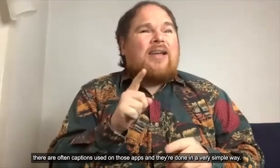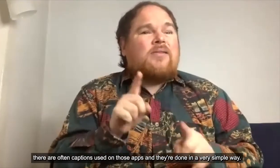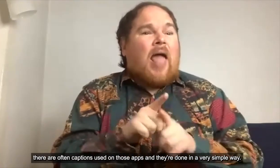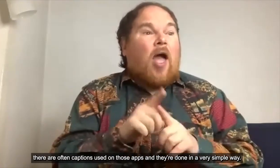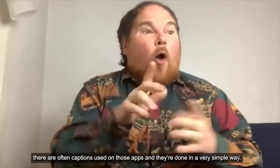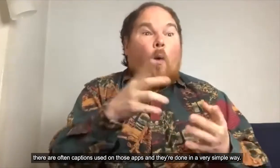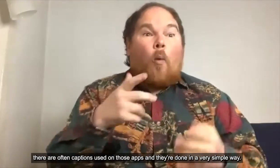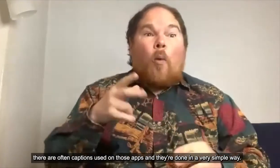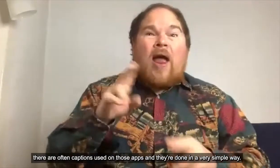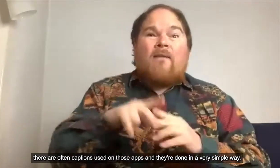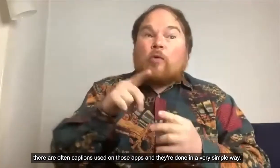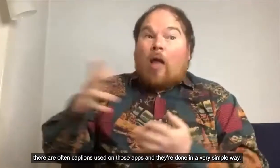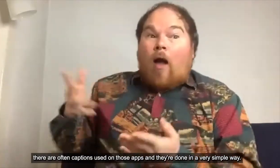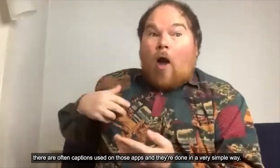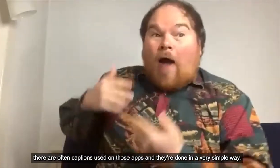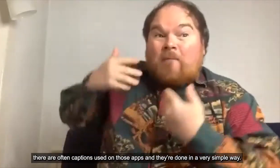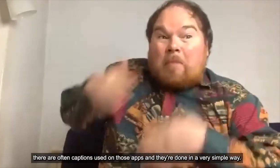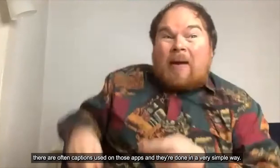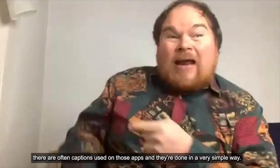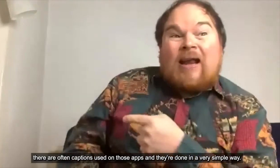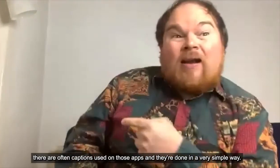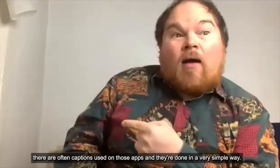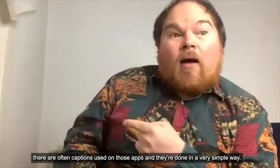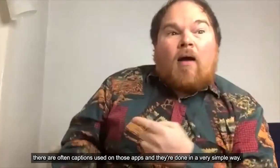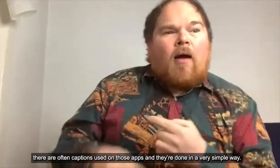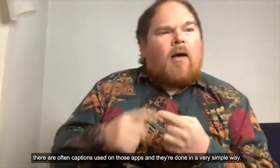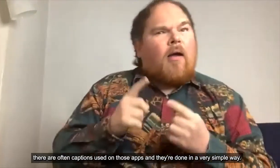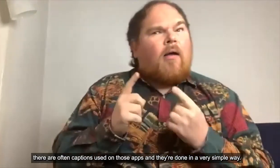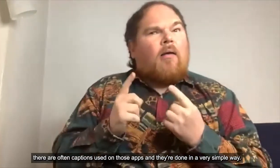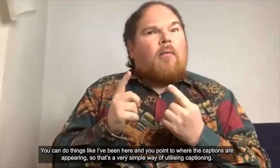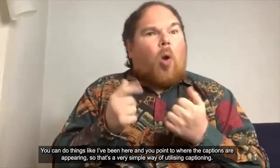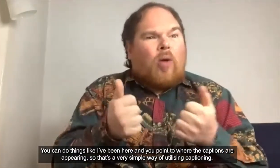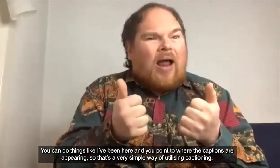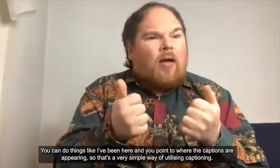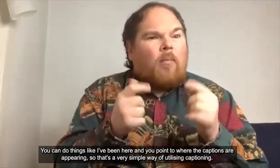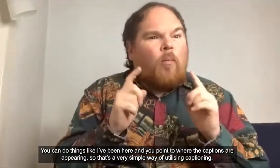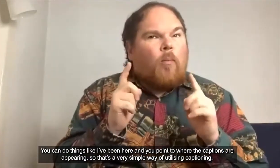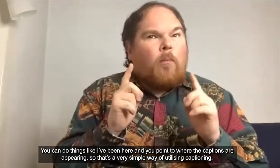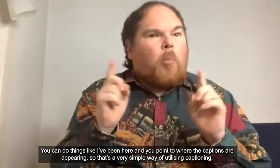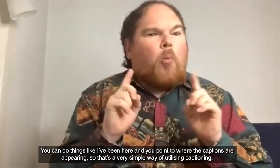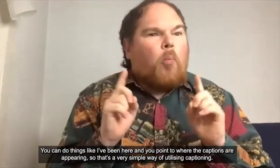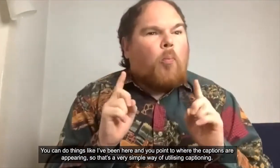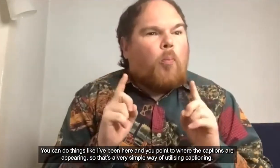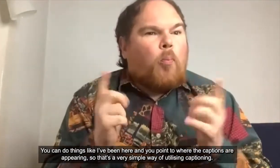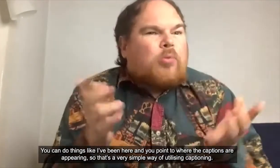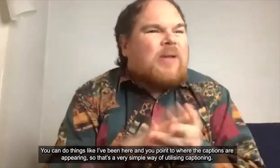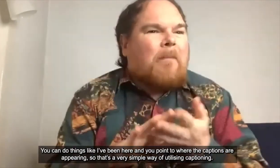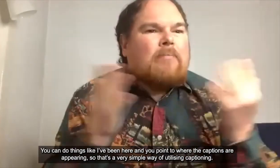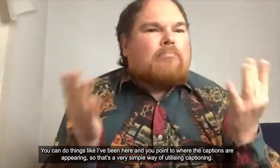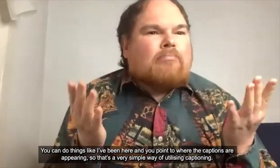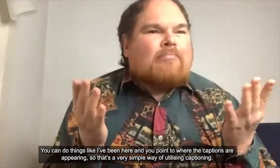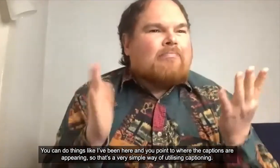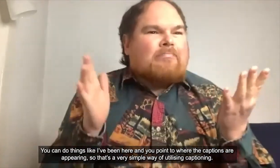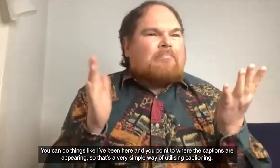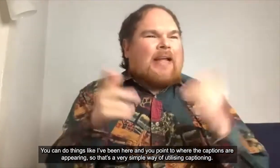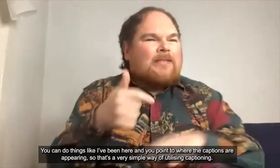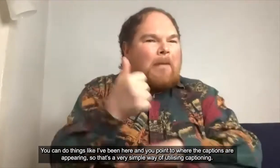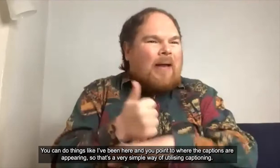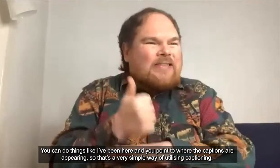apps and they're done in a very simple way you could do things like you know I've I've I've been here or whatever and you point